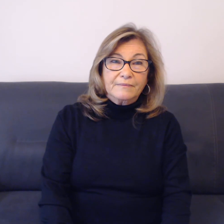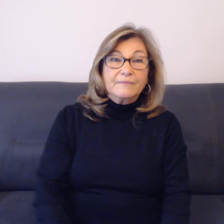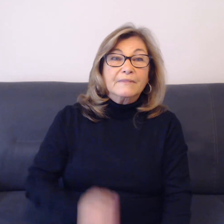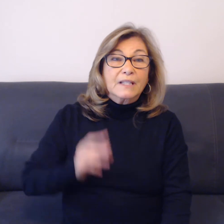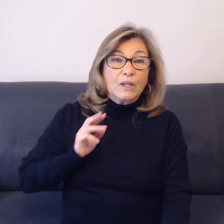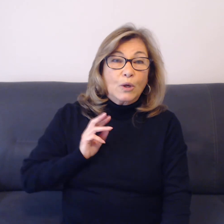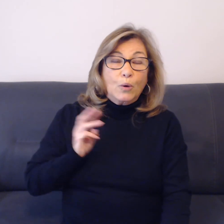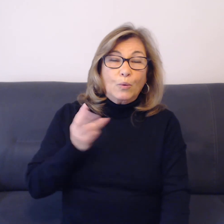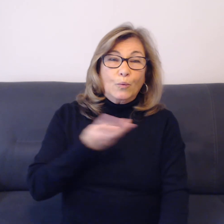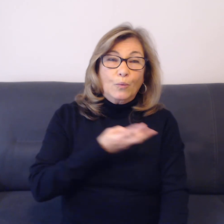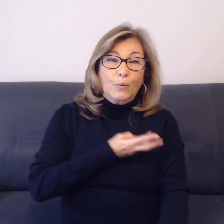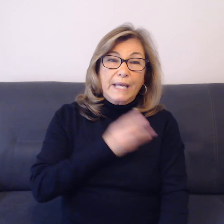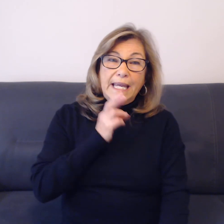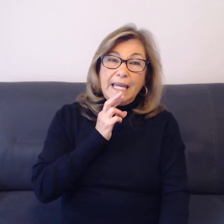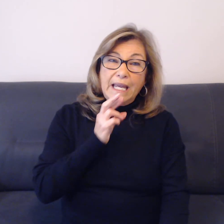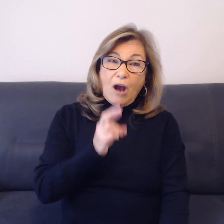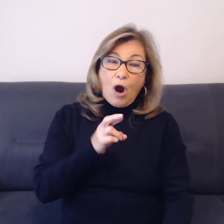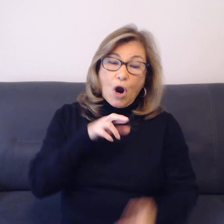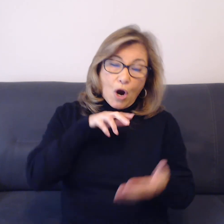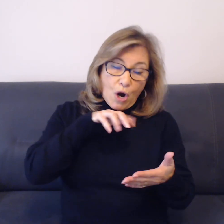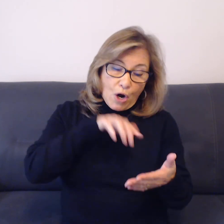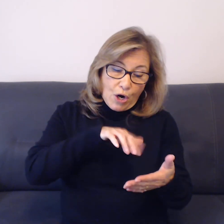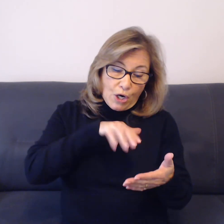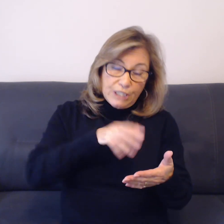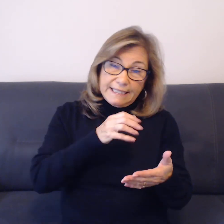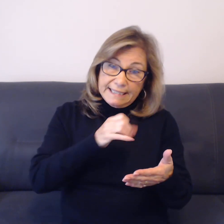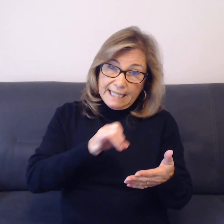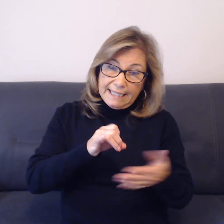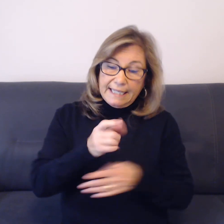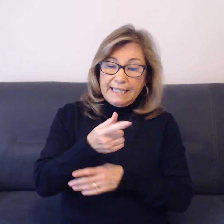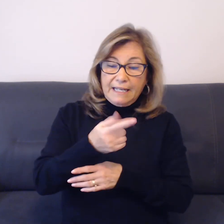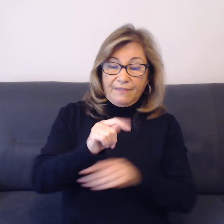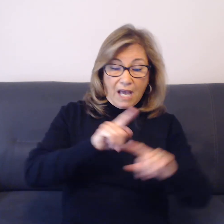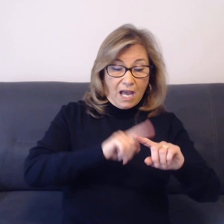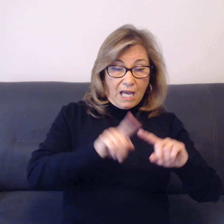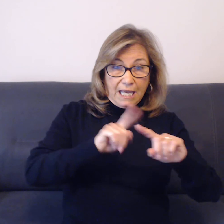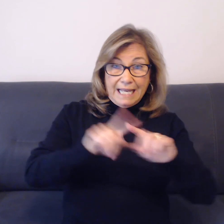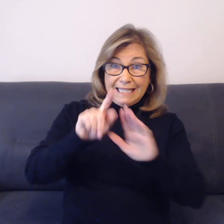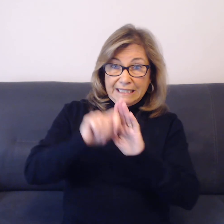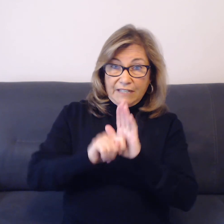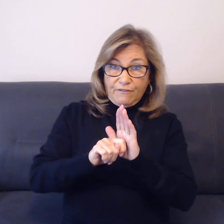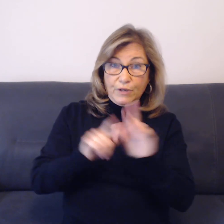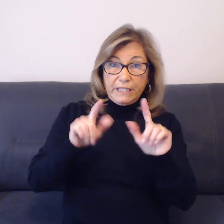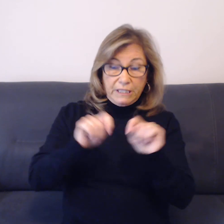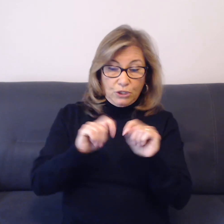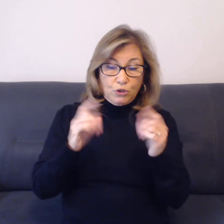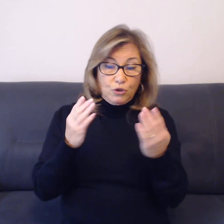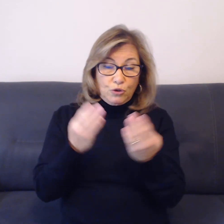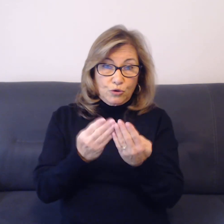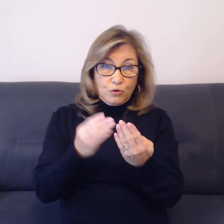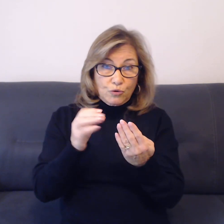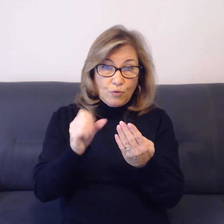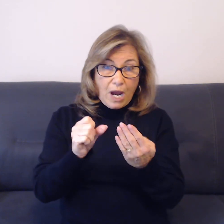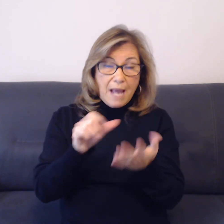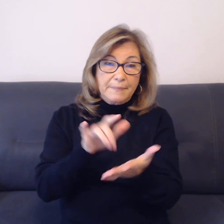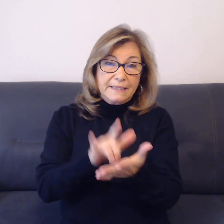We are studying the different tribes that live in that country.